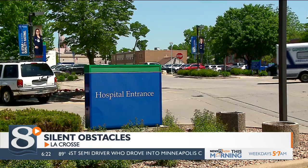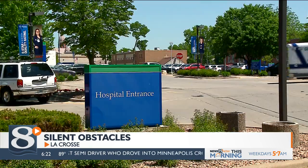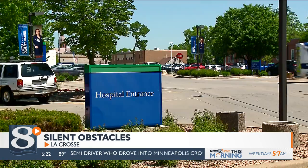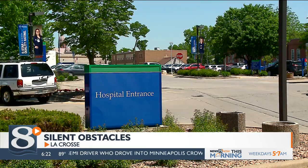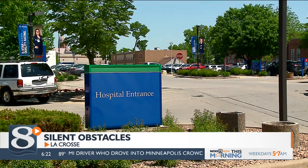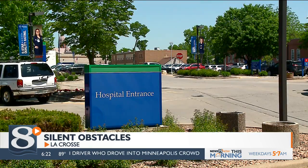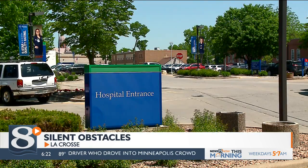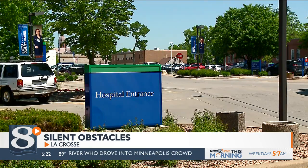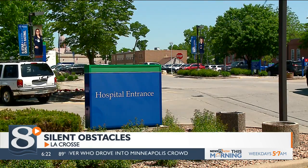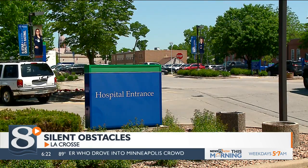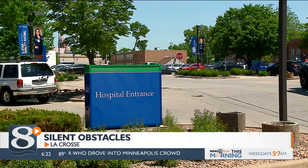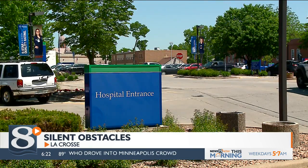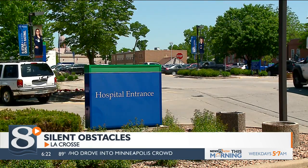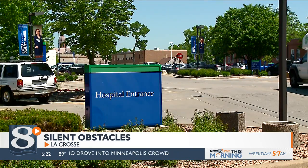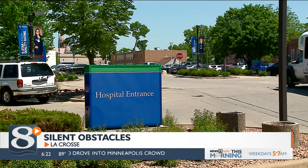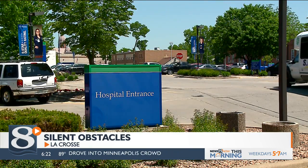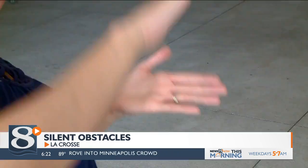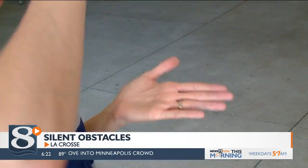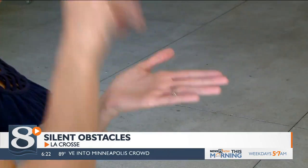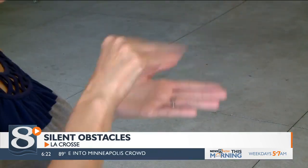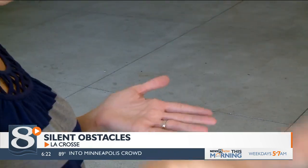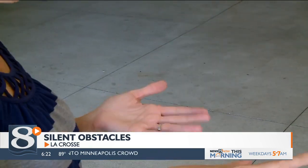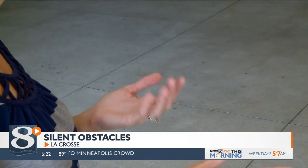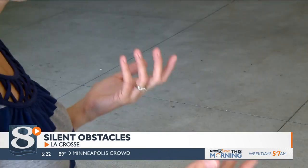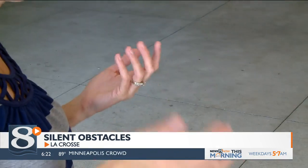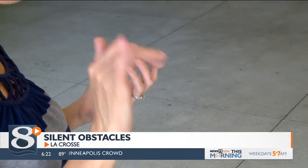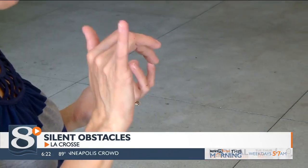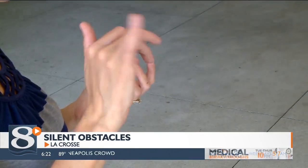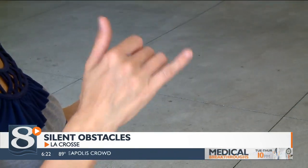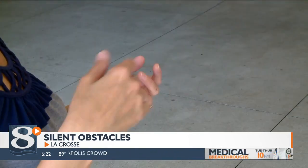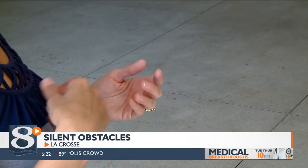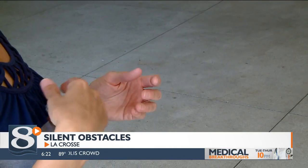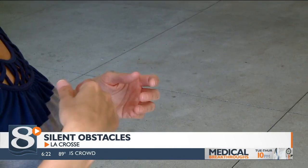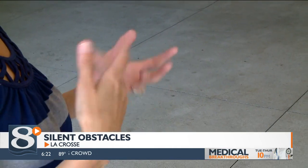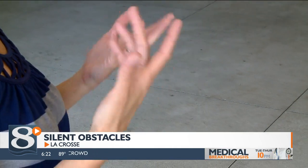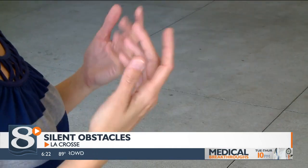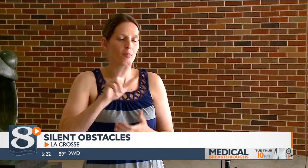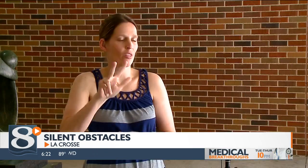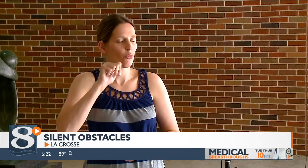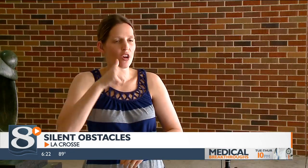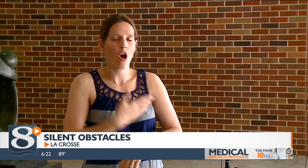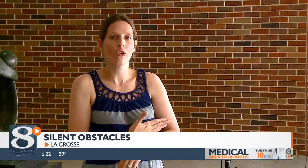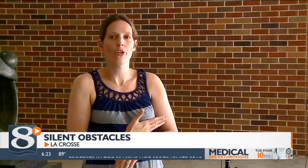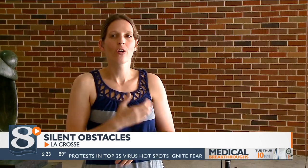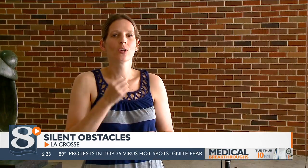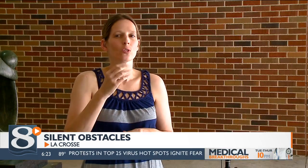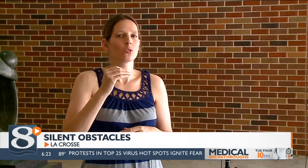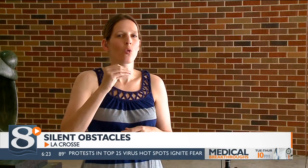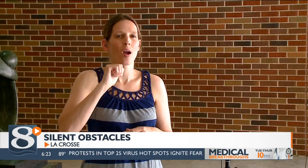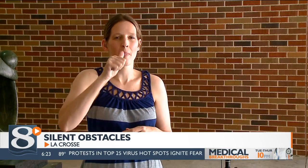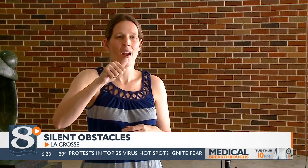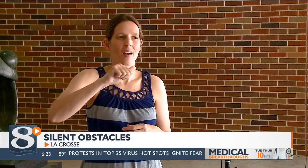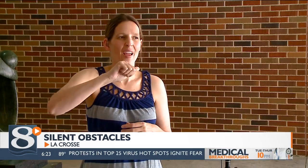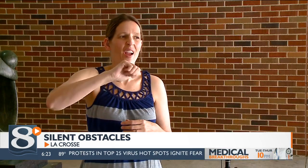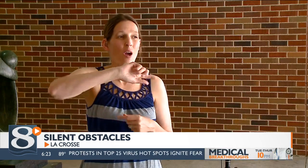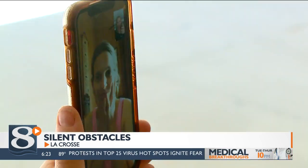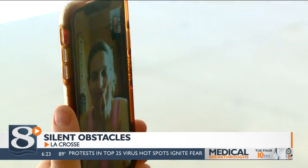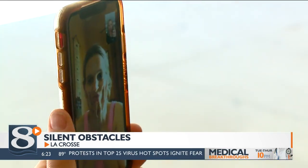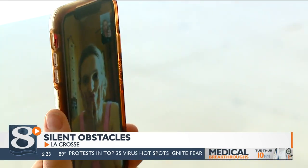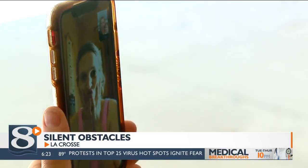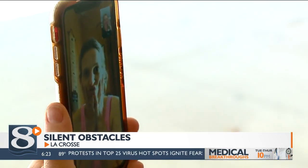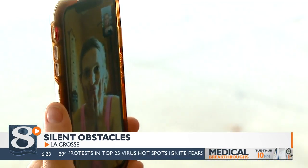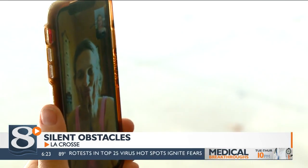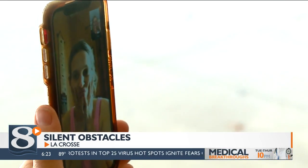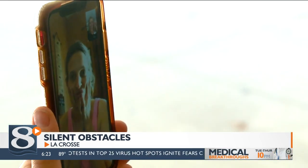And sometimes that isn't even good enough. Most deaf people don't understand that. Evie Seifert, who was born deaf, says she